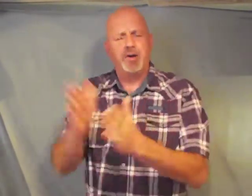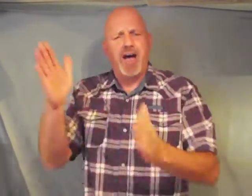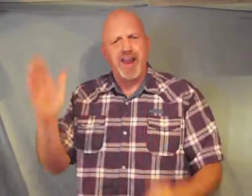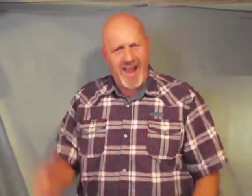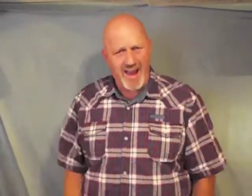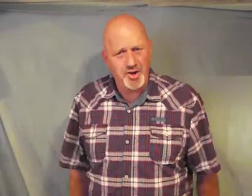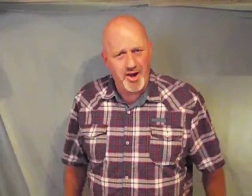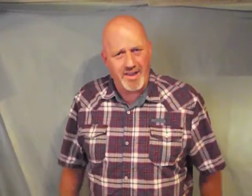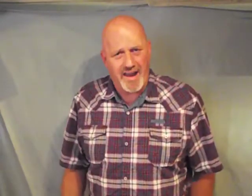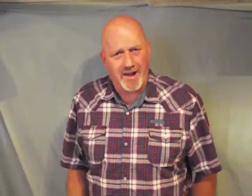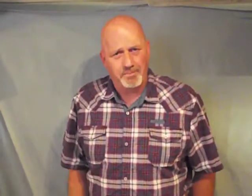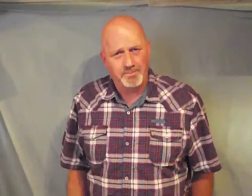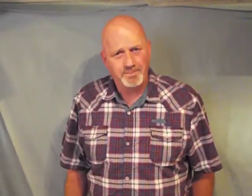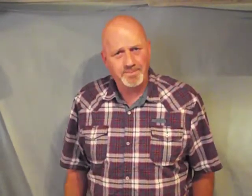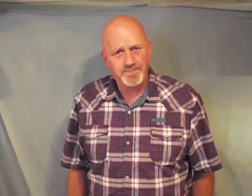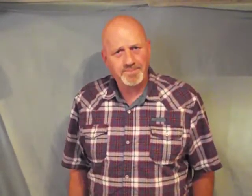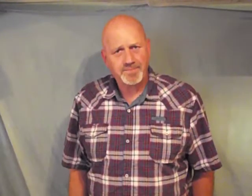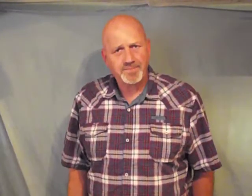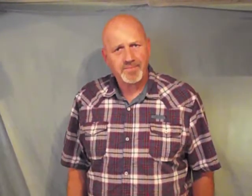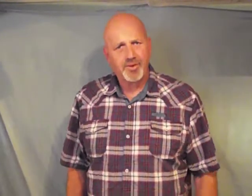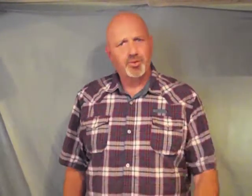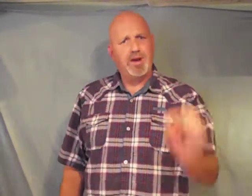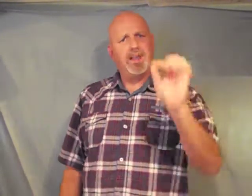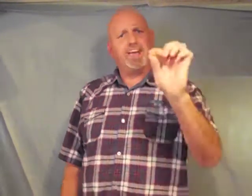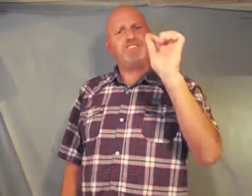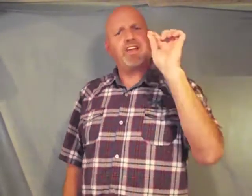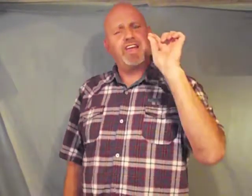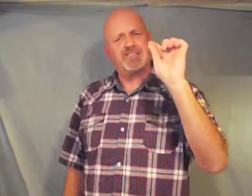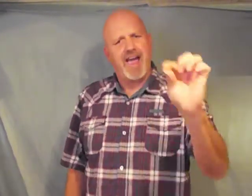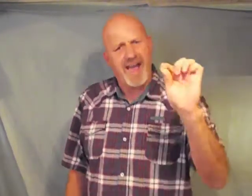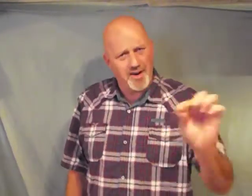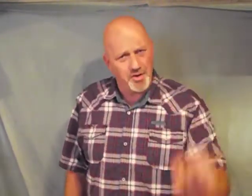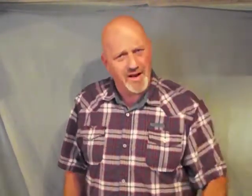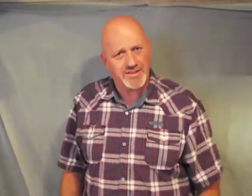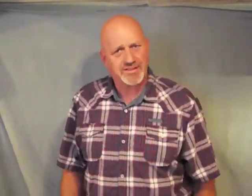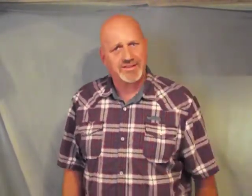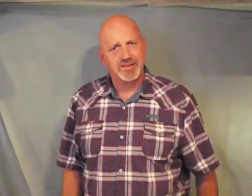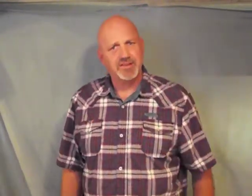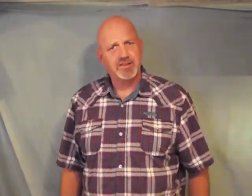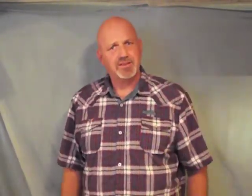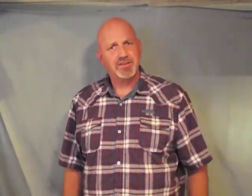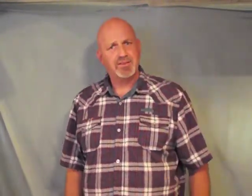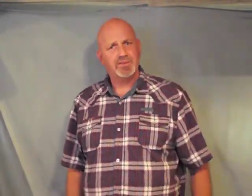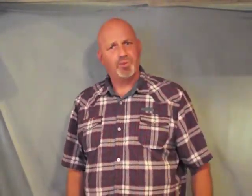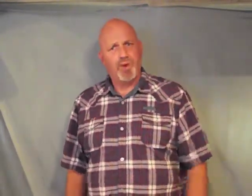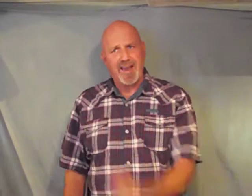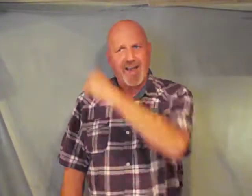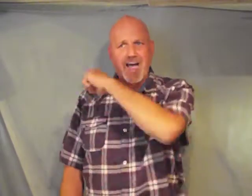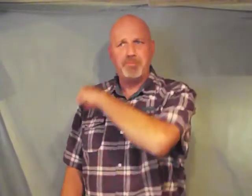not hinder them religion is a hindrance wake up